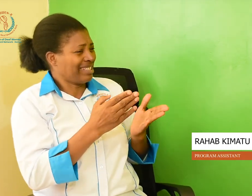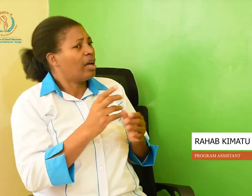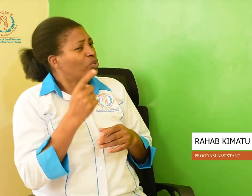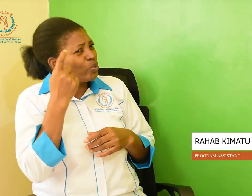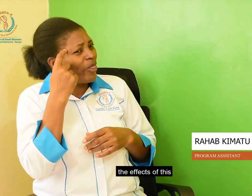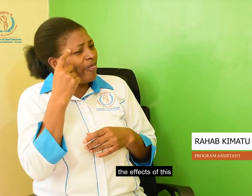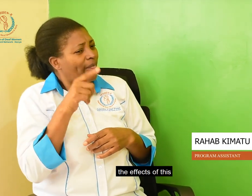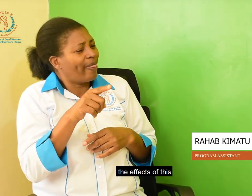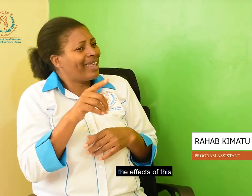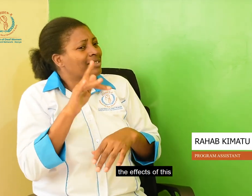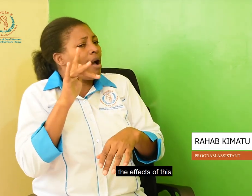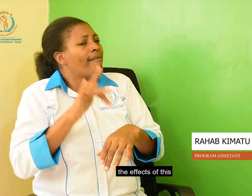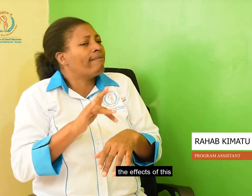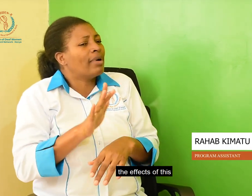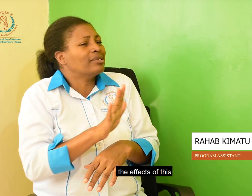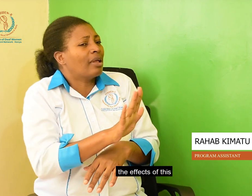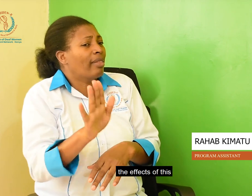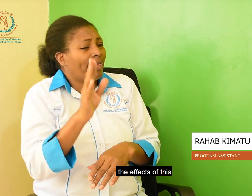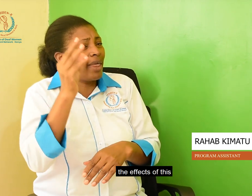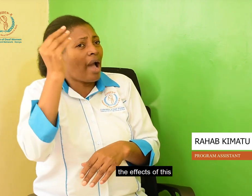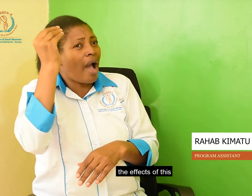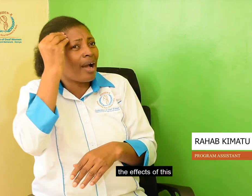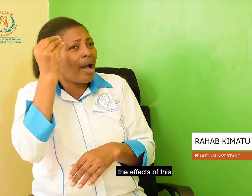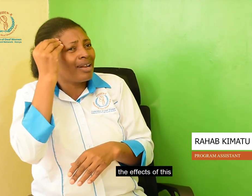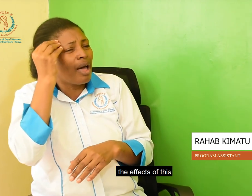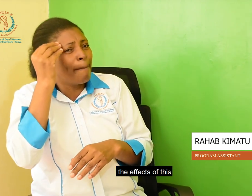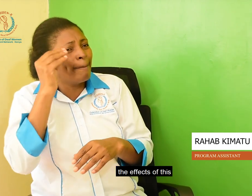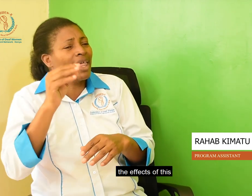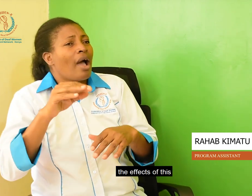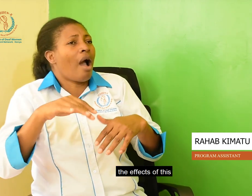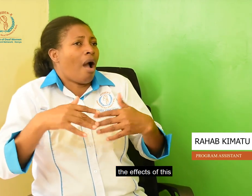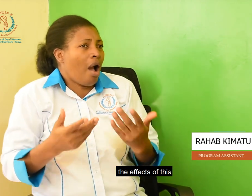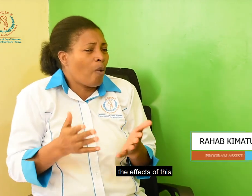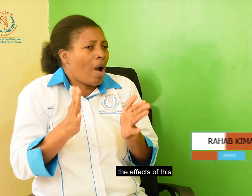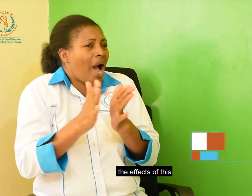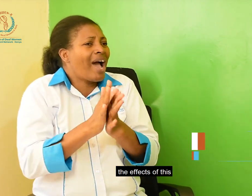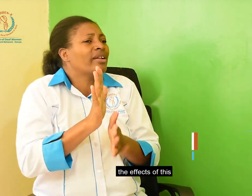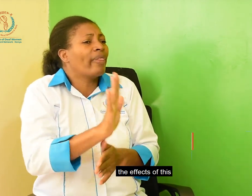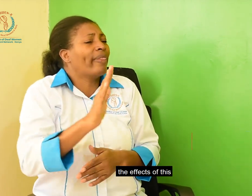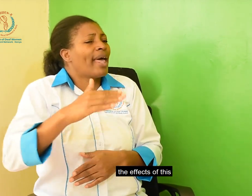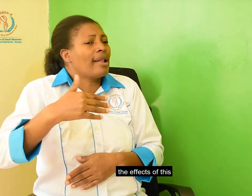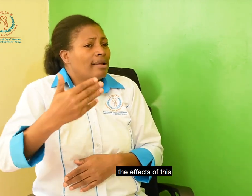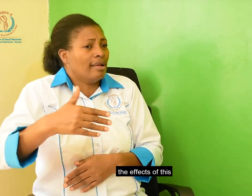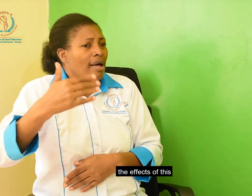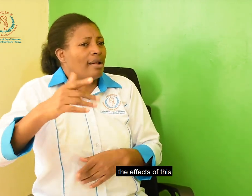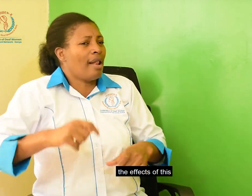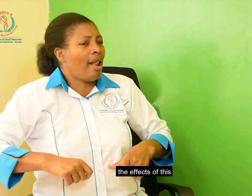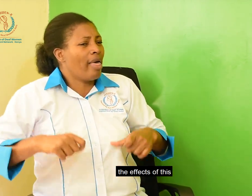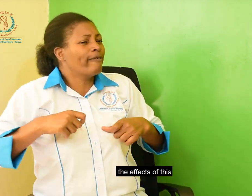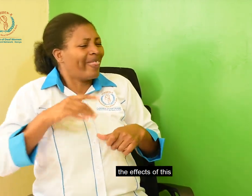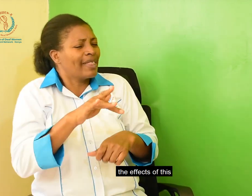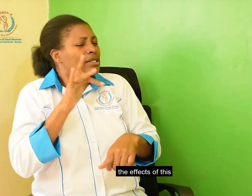what are the effects of this child when he or she joined school late.